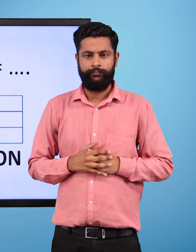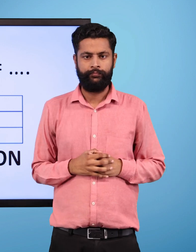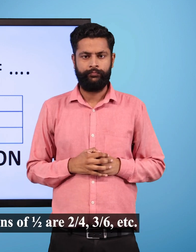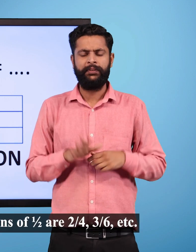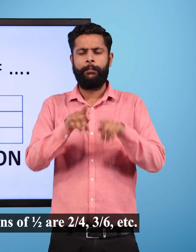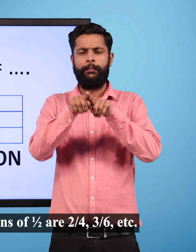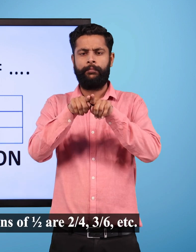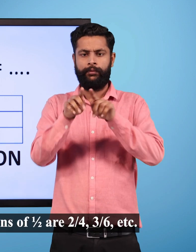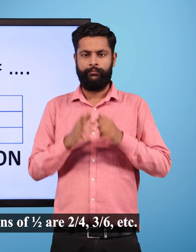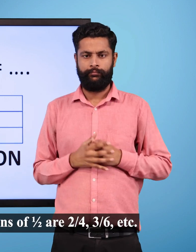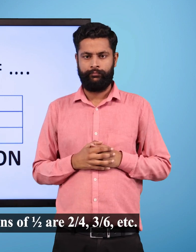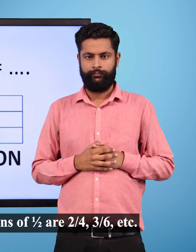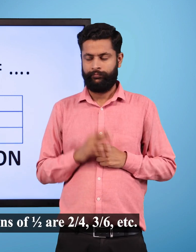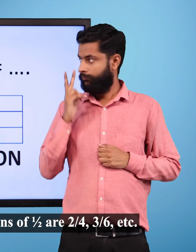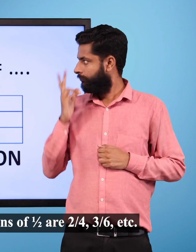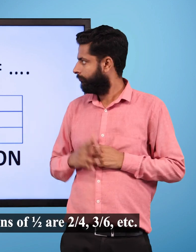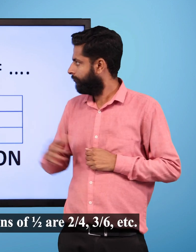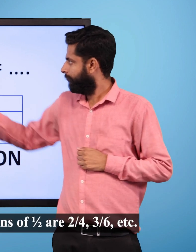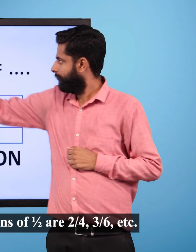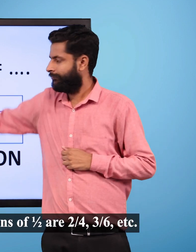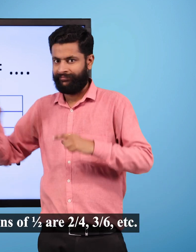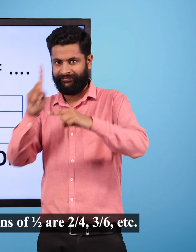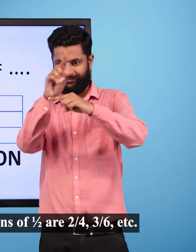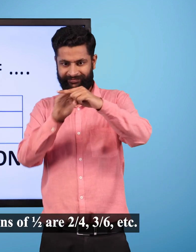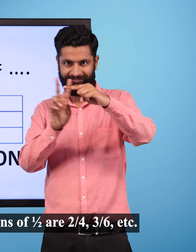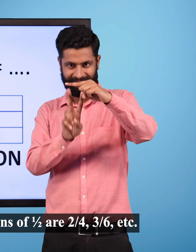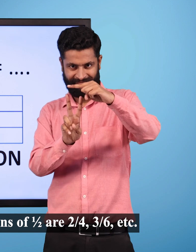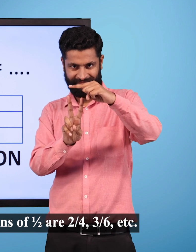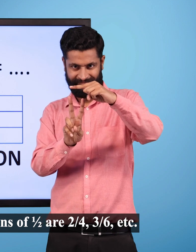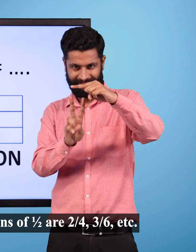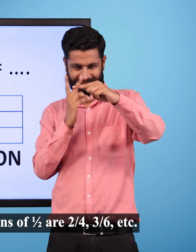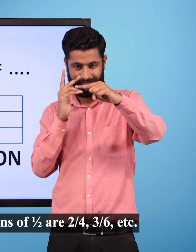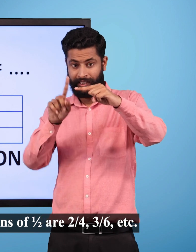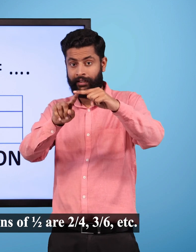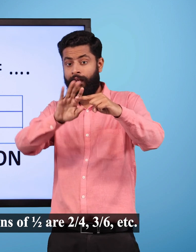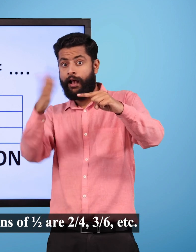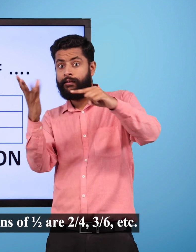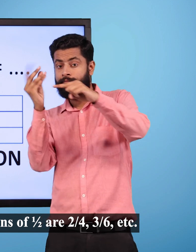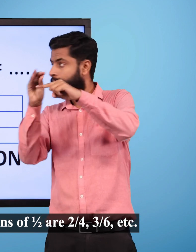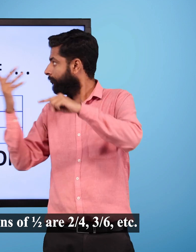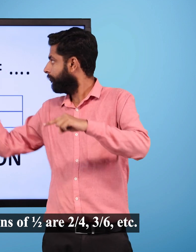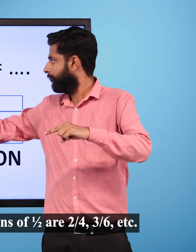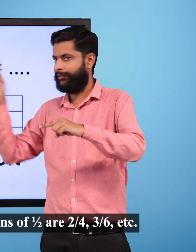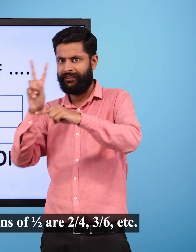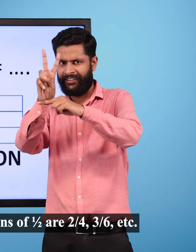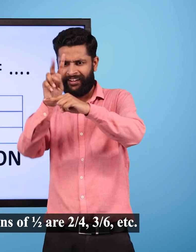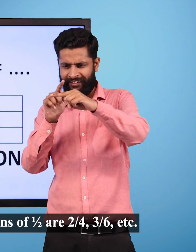For example, the equivalent fractions of 1 by 2 are 2 by 4, 3 by 6, etc.